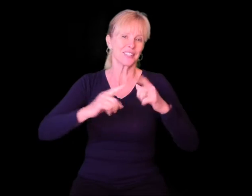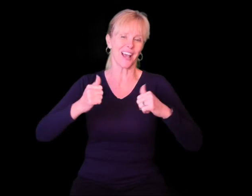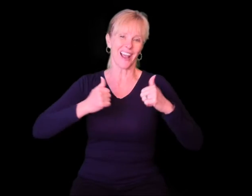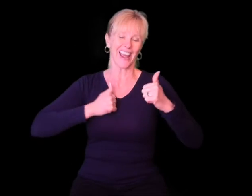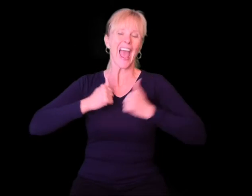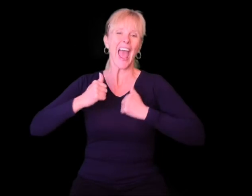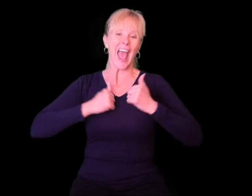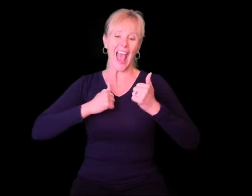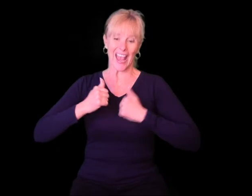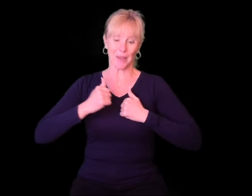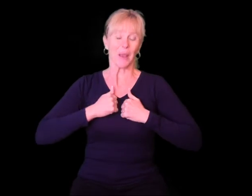sign APE.